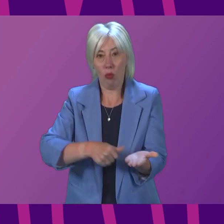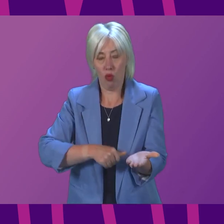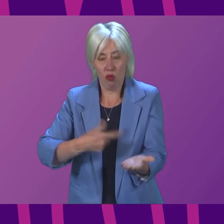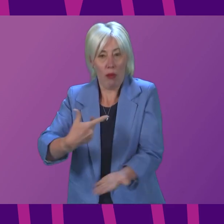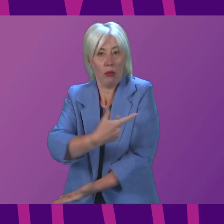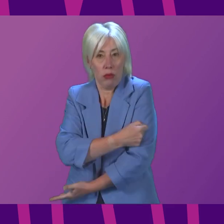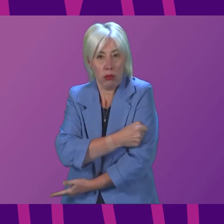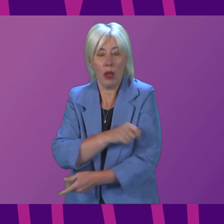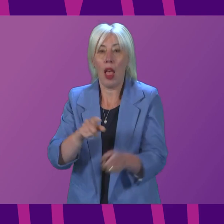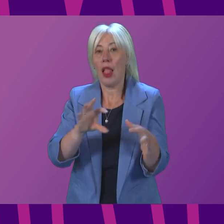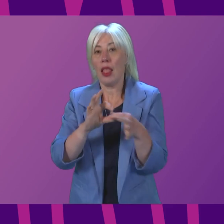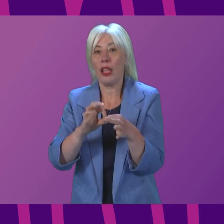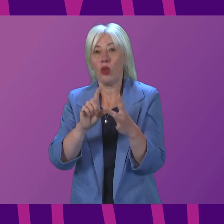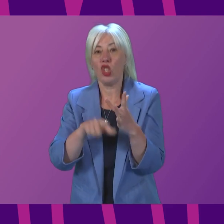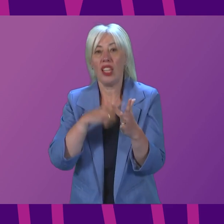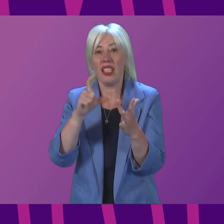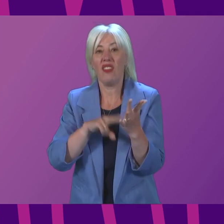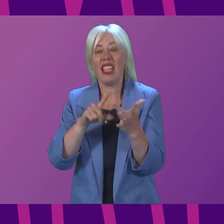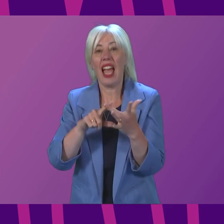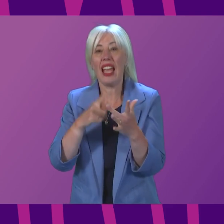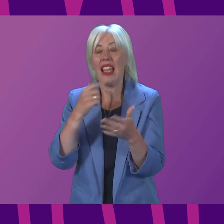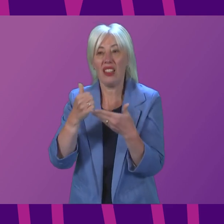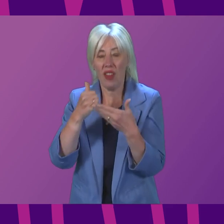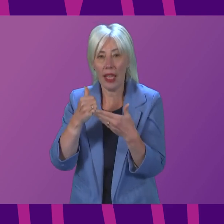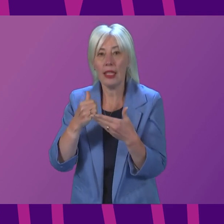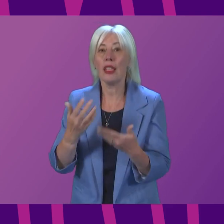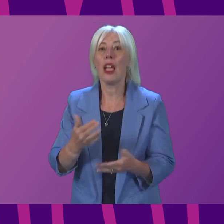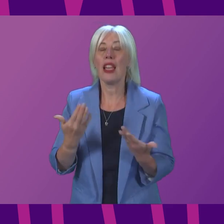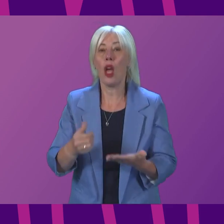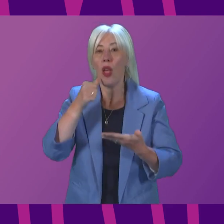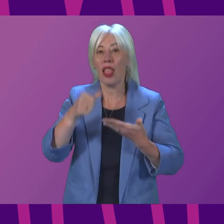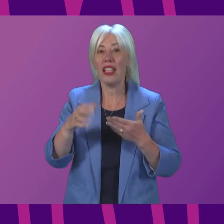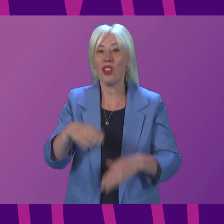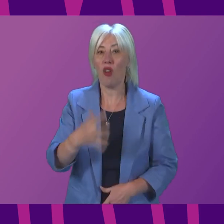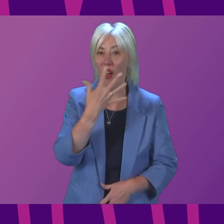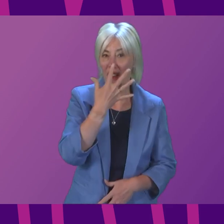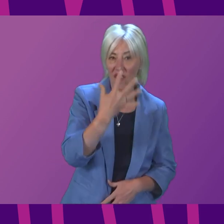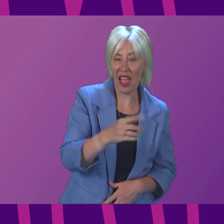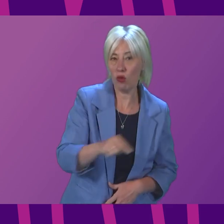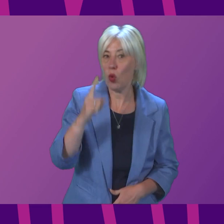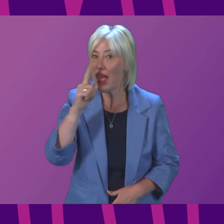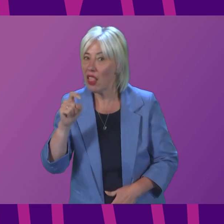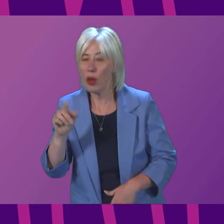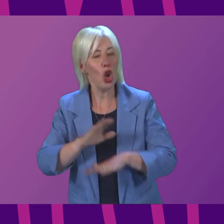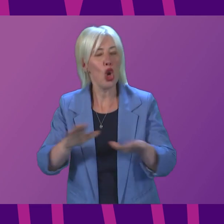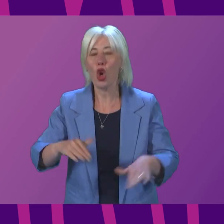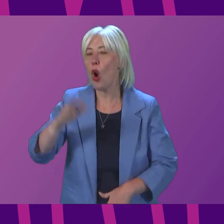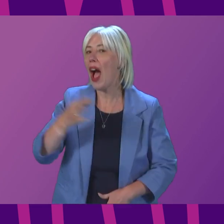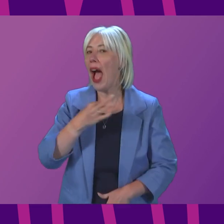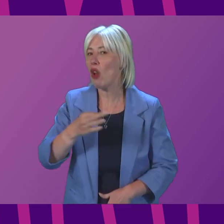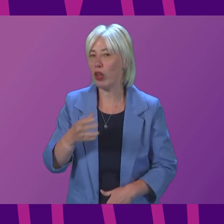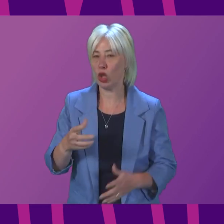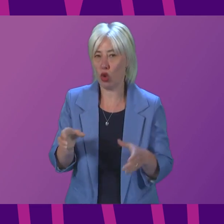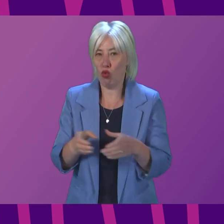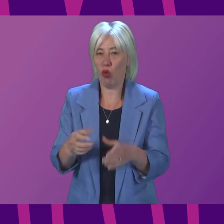in line with JCVI advice. Letters inviting 5 to 11-year-olds not in higher risk groups for